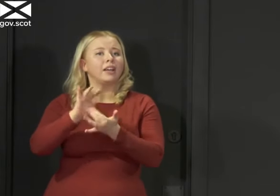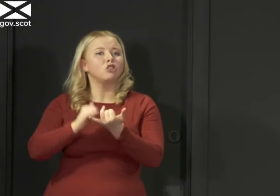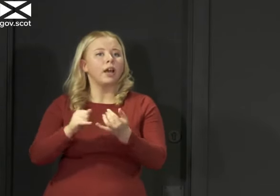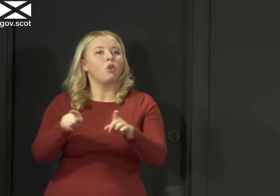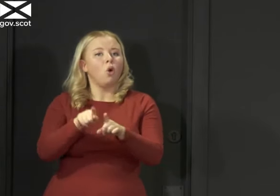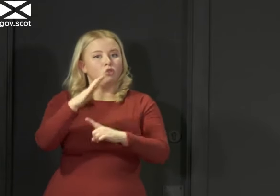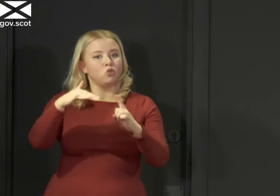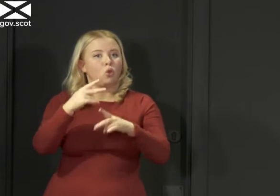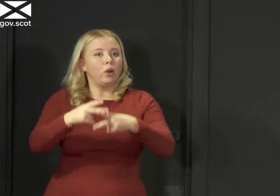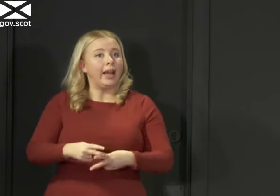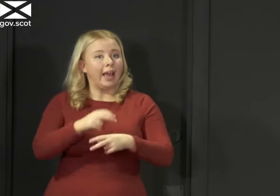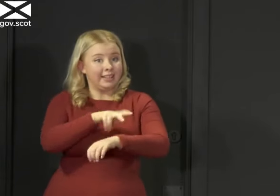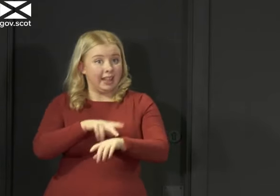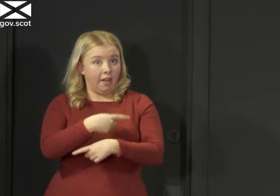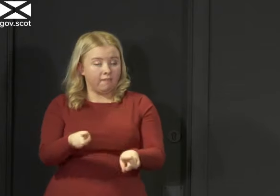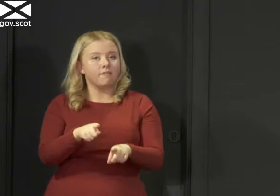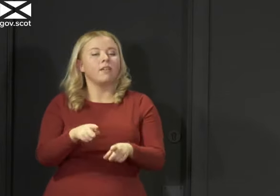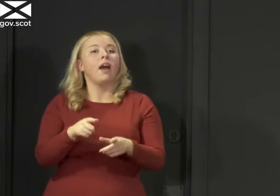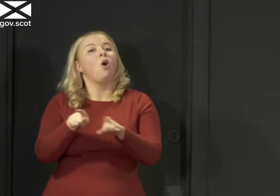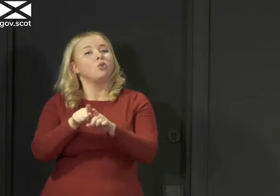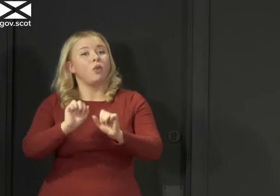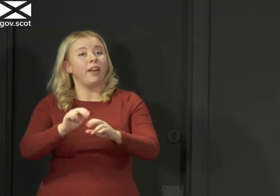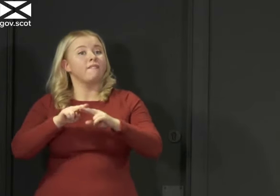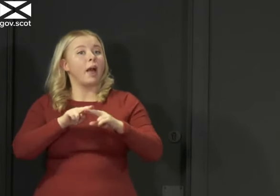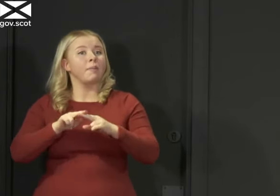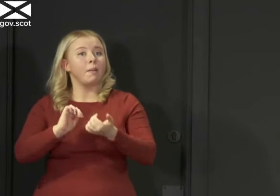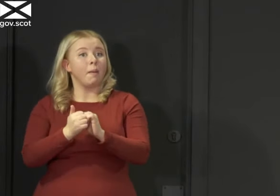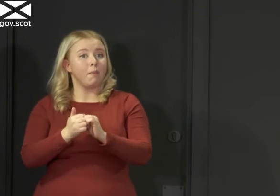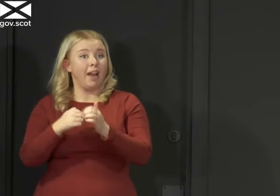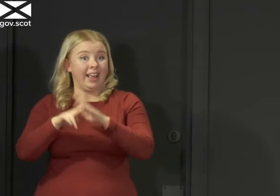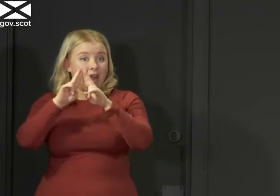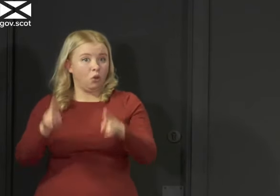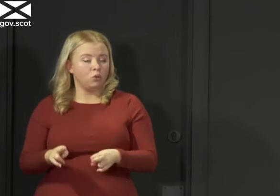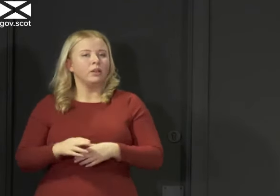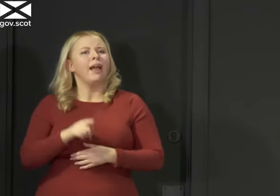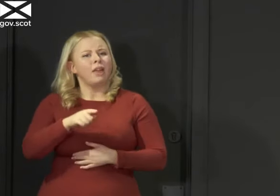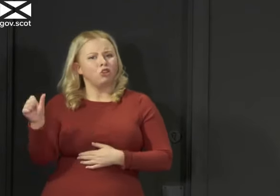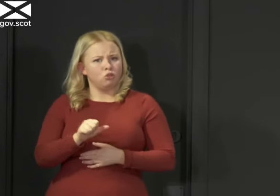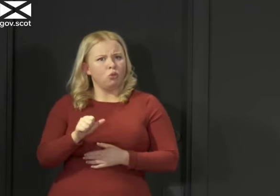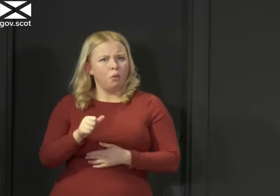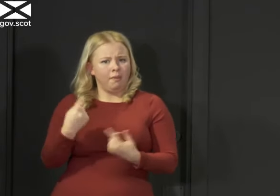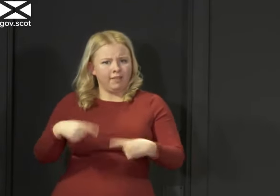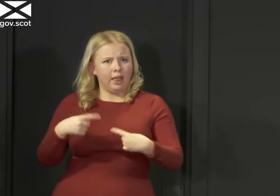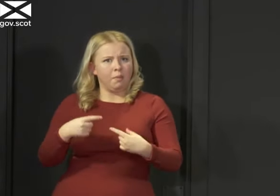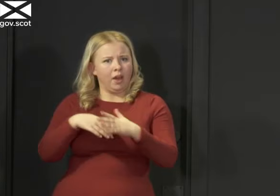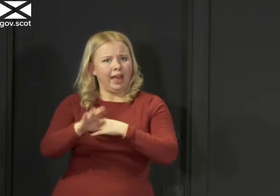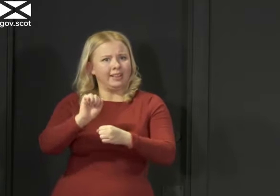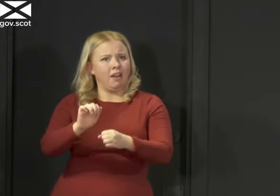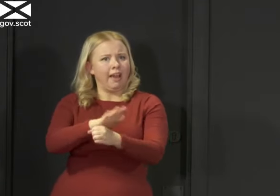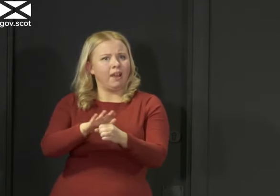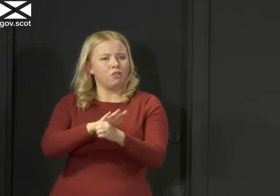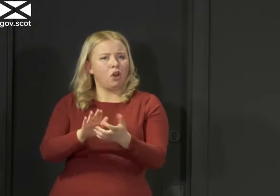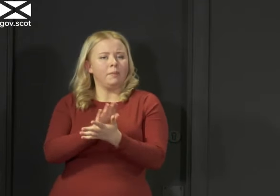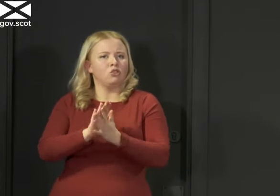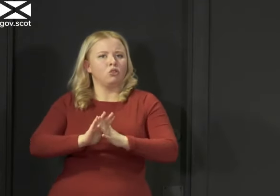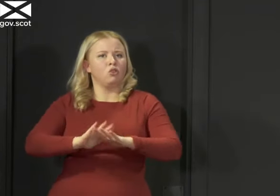members of those workers. And this testing should be accessible to care and health service staff within their local area and should not require them to